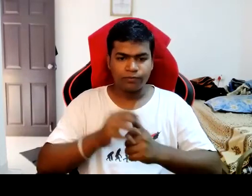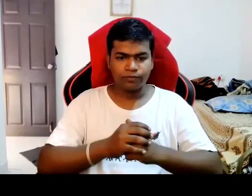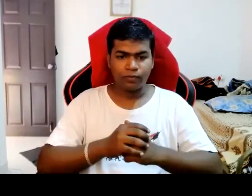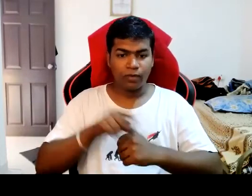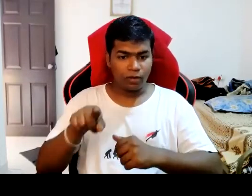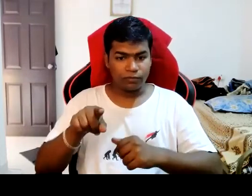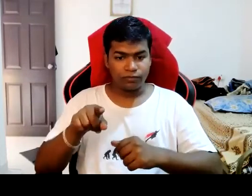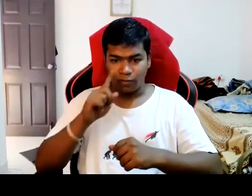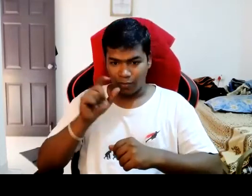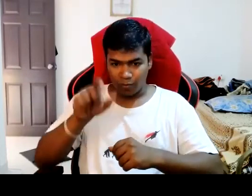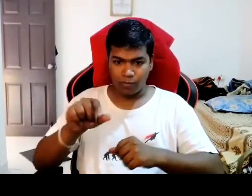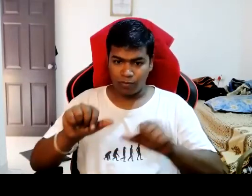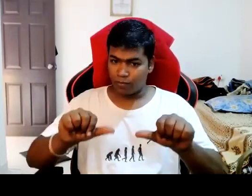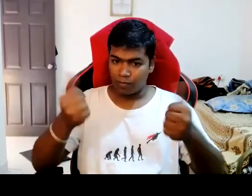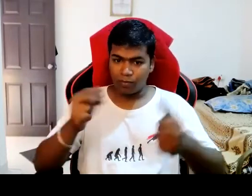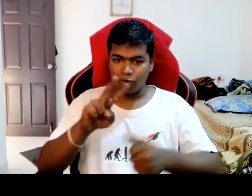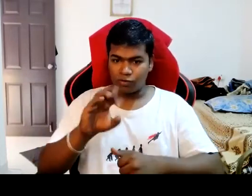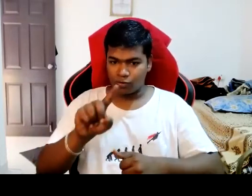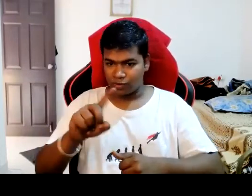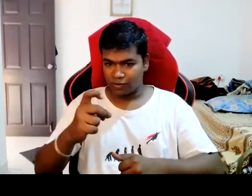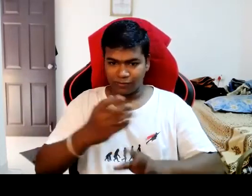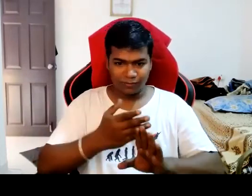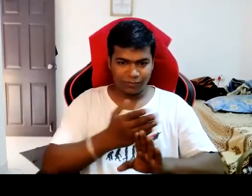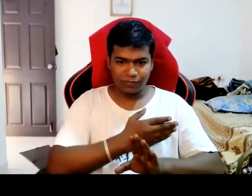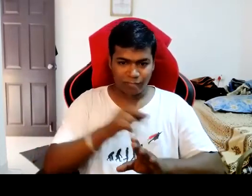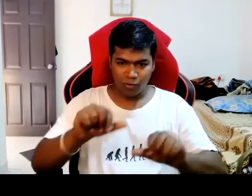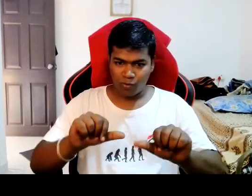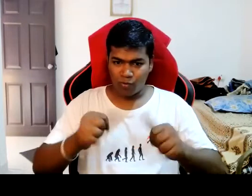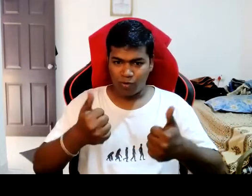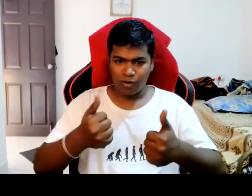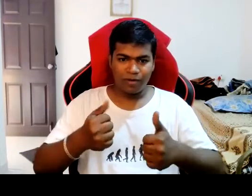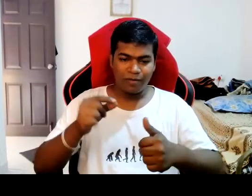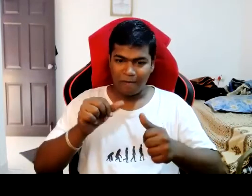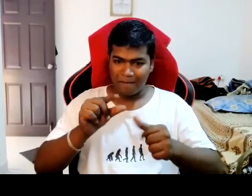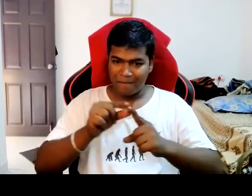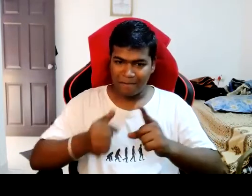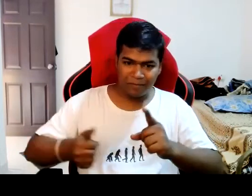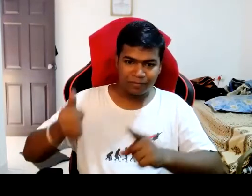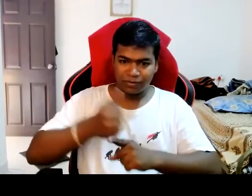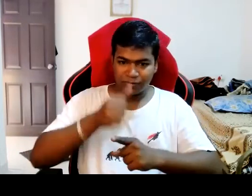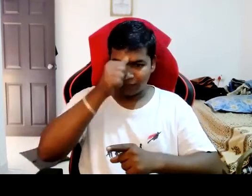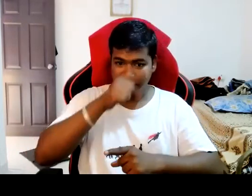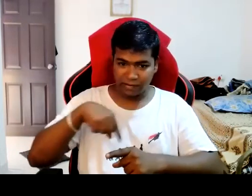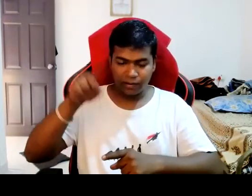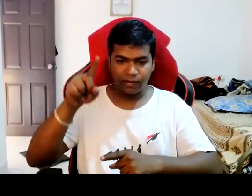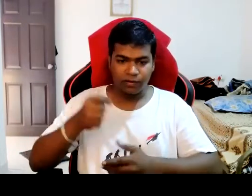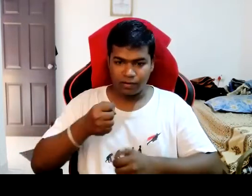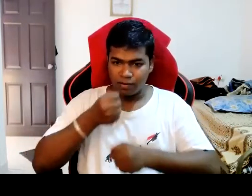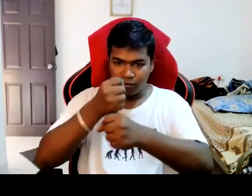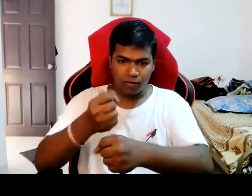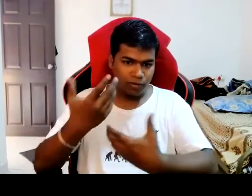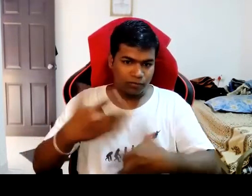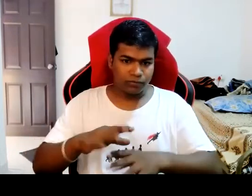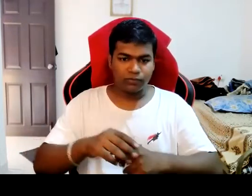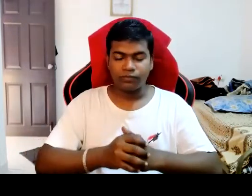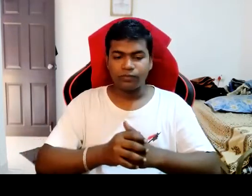Award in 2017. So it's my honor and I'm humbled to introduce to you today Miss